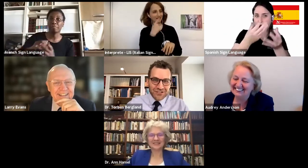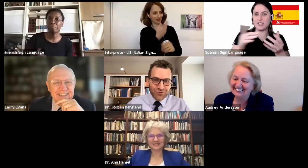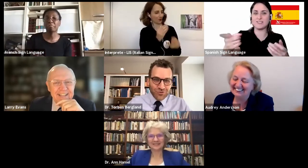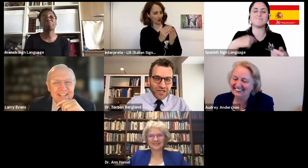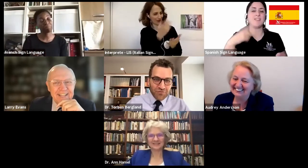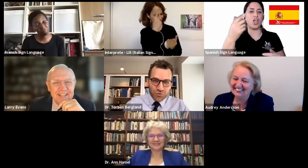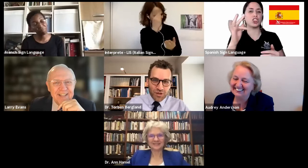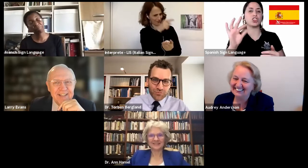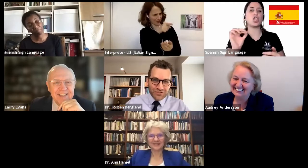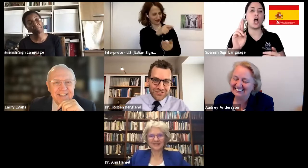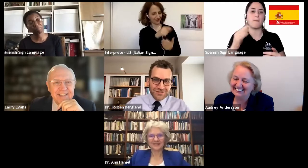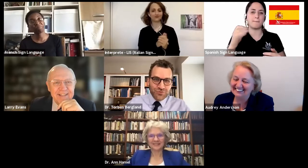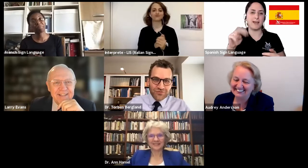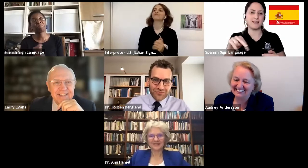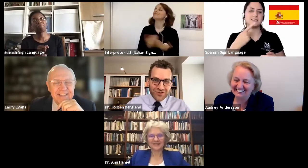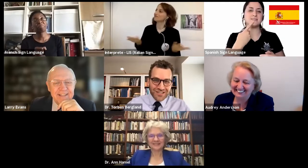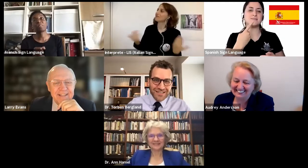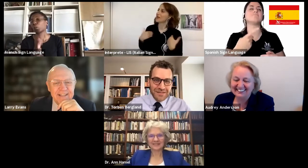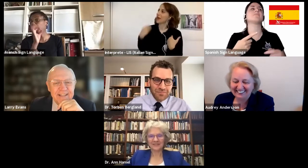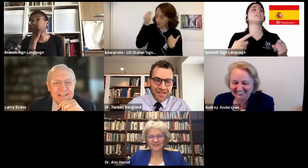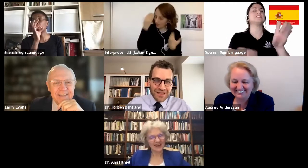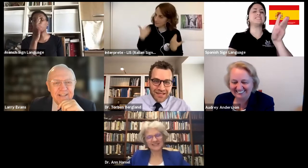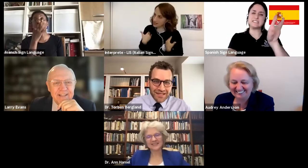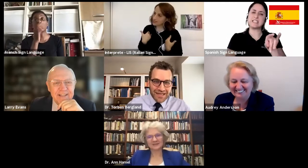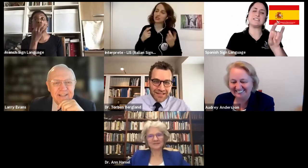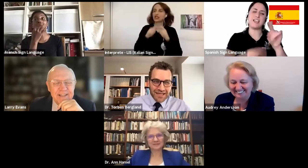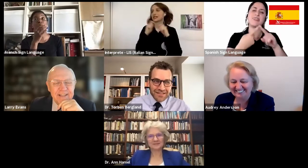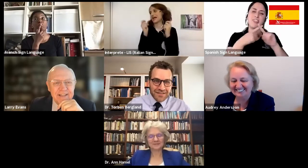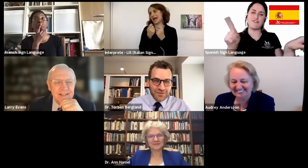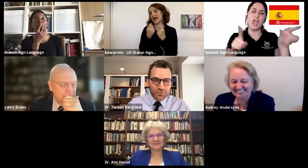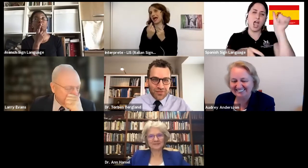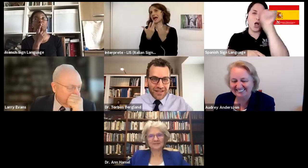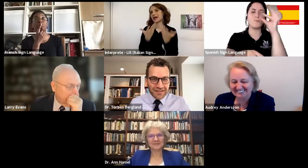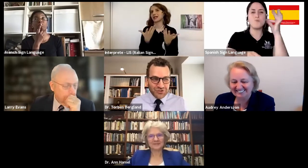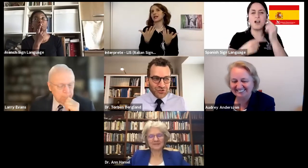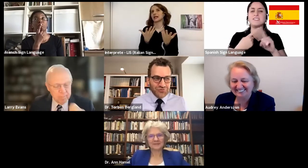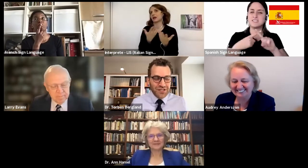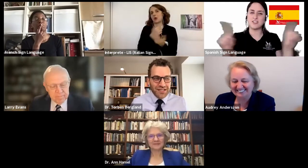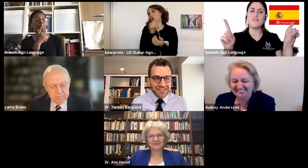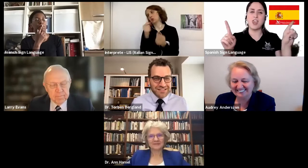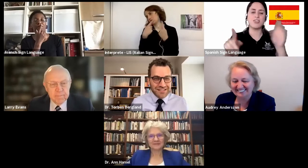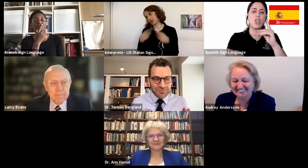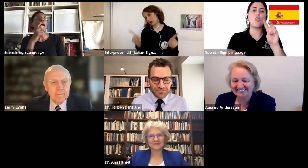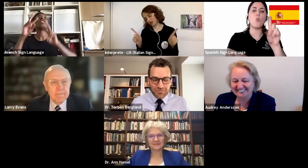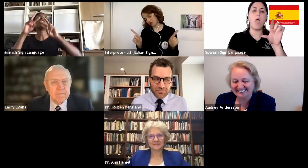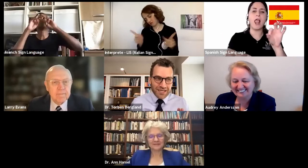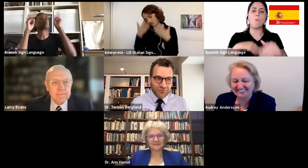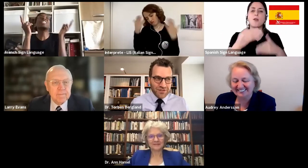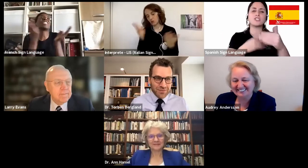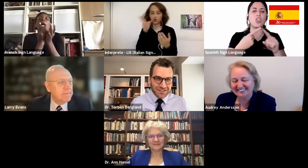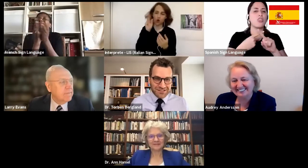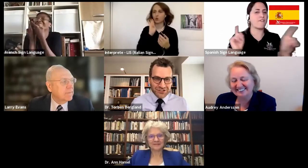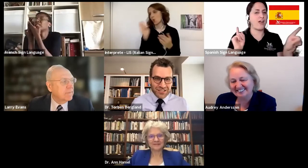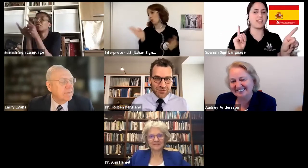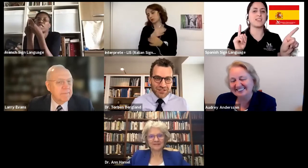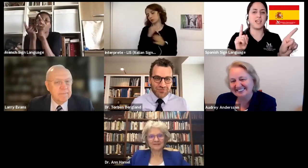I think in general, everyone processes grief differently. Uh, and, and I think within sort of it's this male,